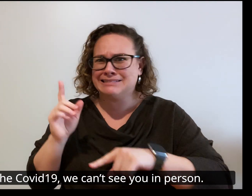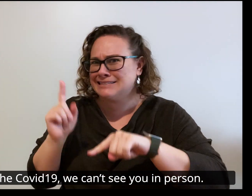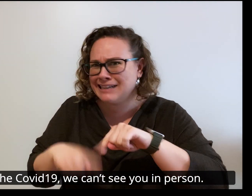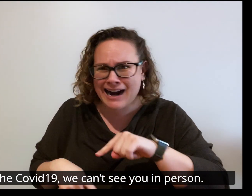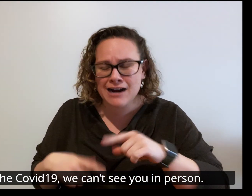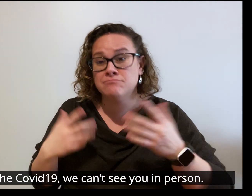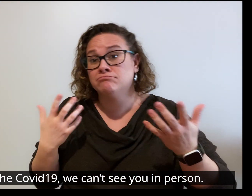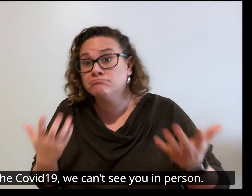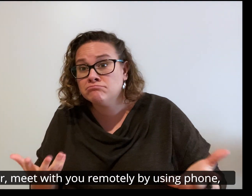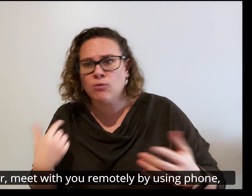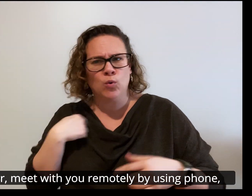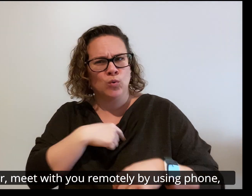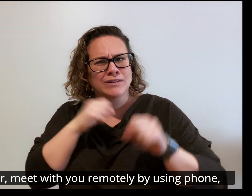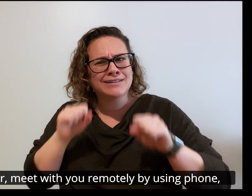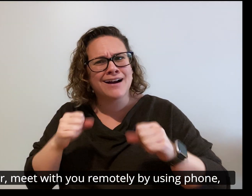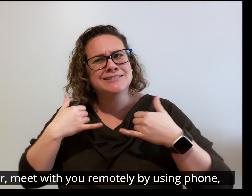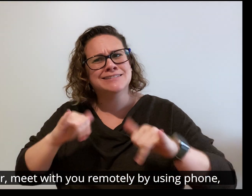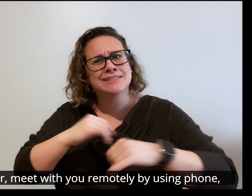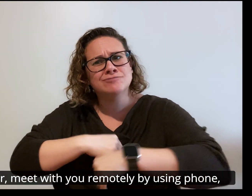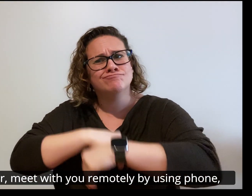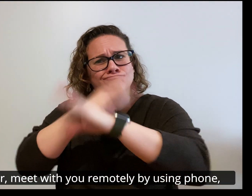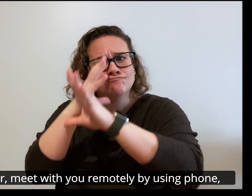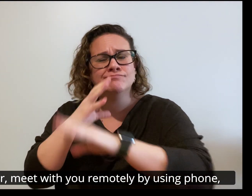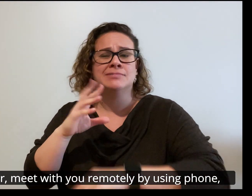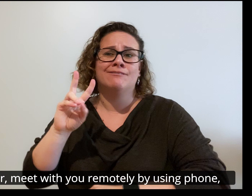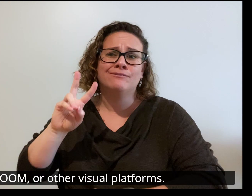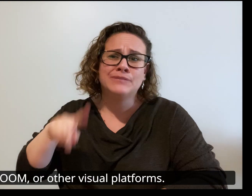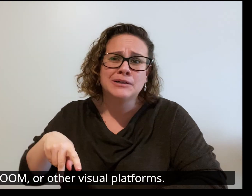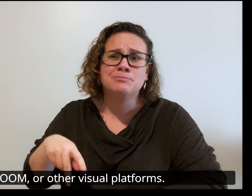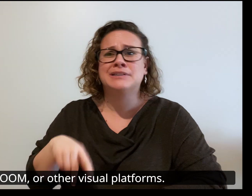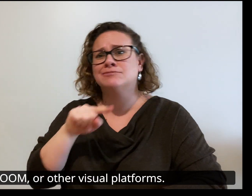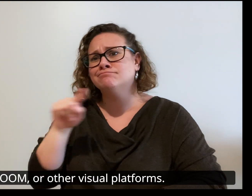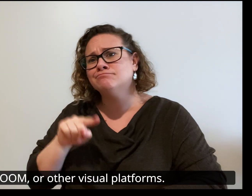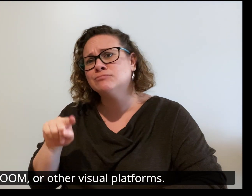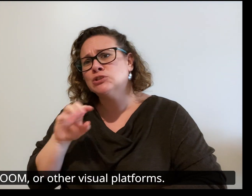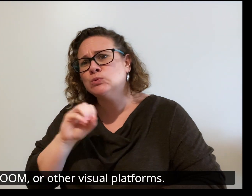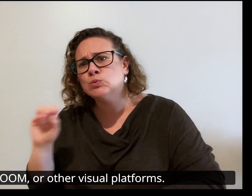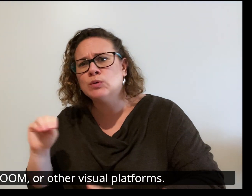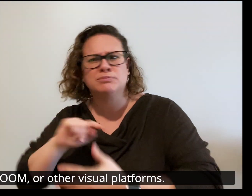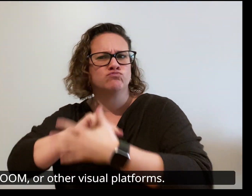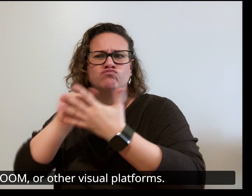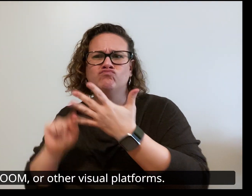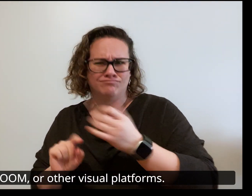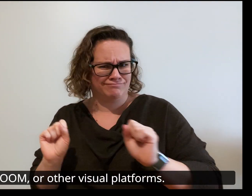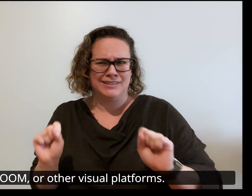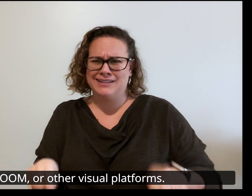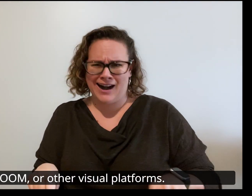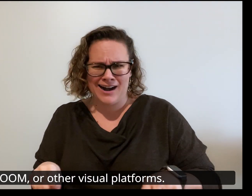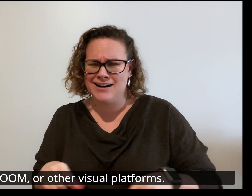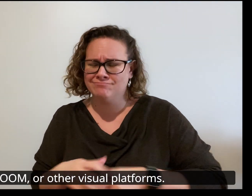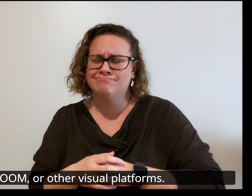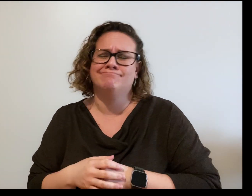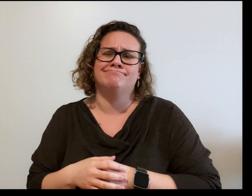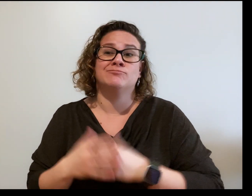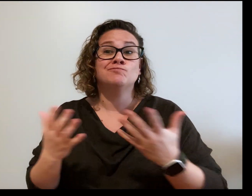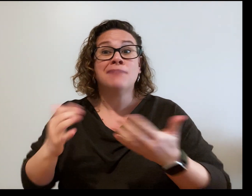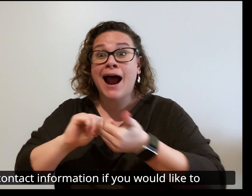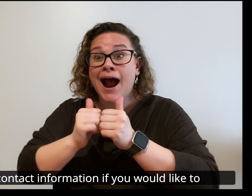We can, however, meet with you remotely by using phone, VP, Zoom, or other visual platforms. Here's the